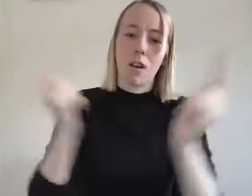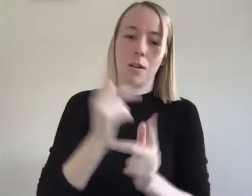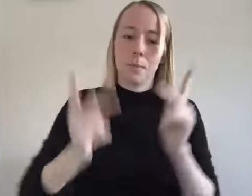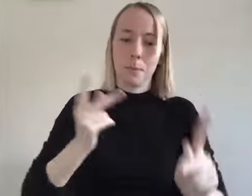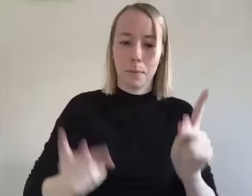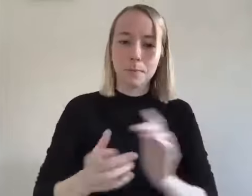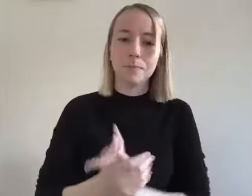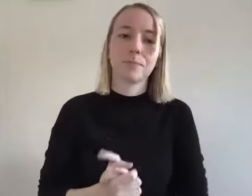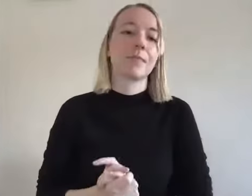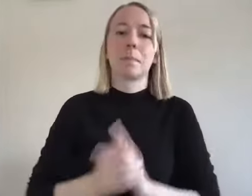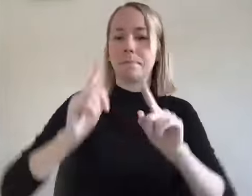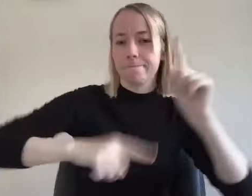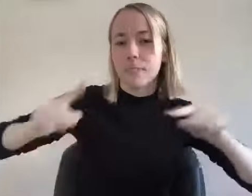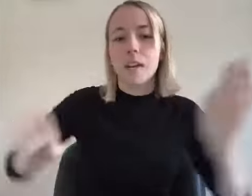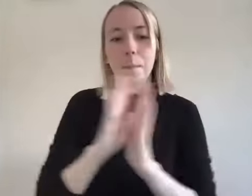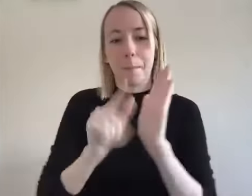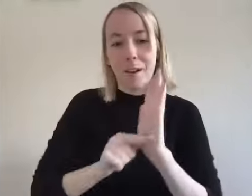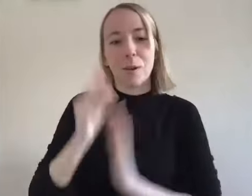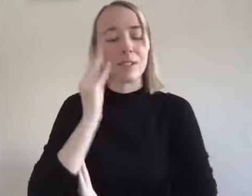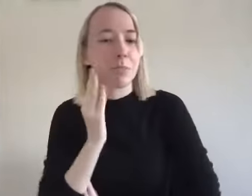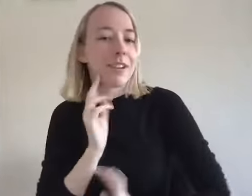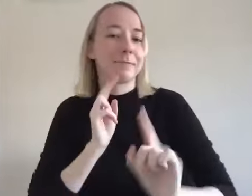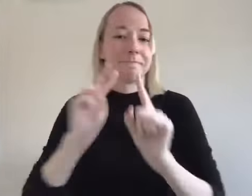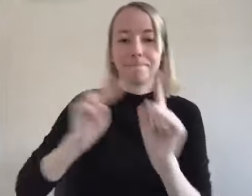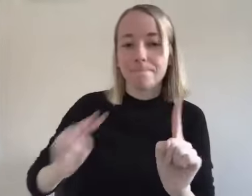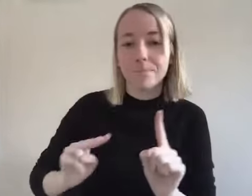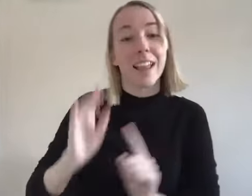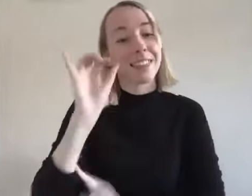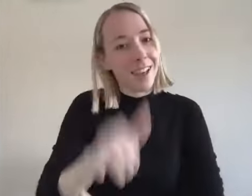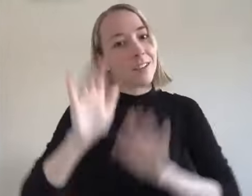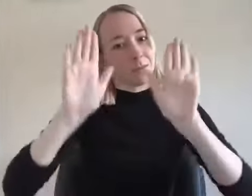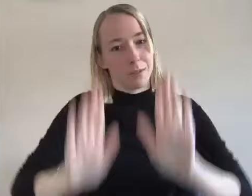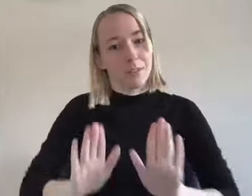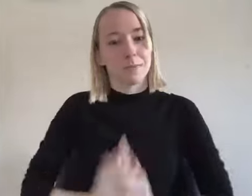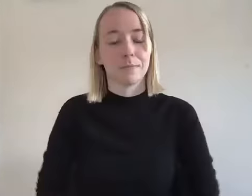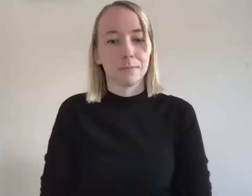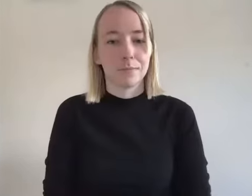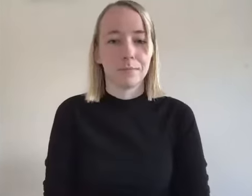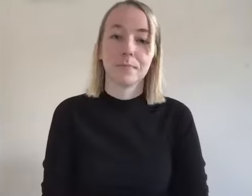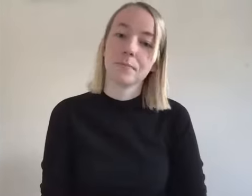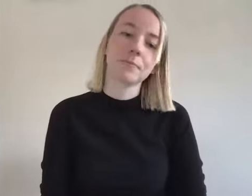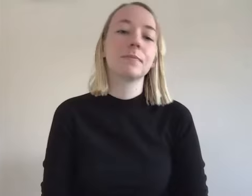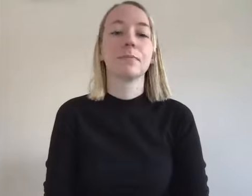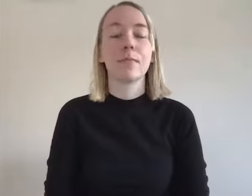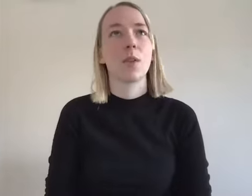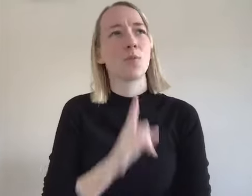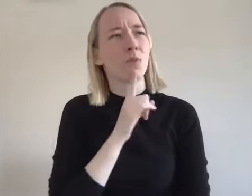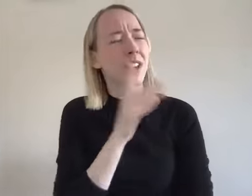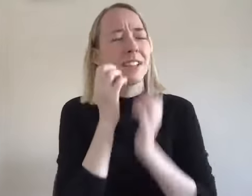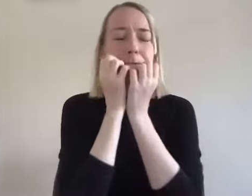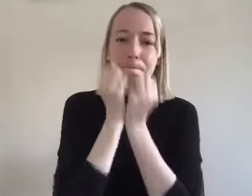love and kindness to friends and families of alcoholics from all backgrounds and that's the amazing thing um you know i i i